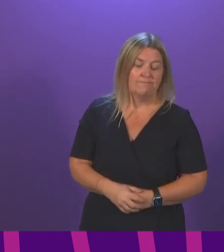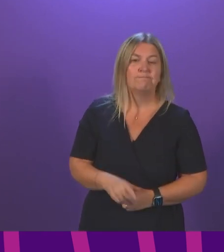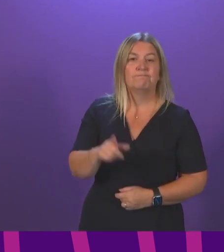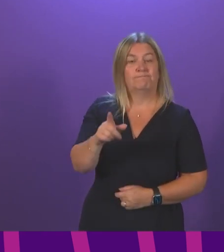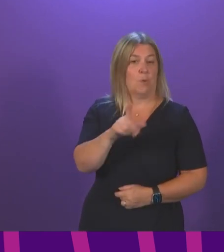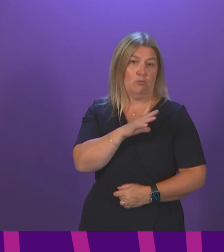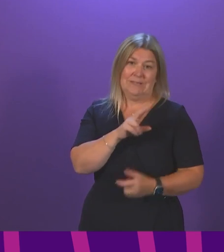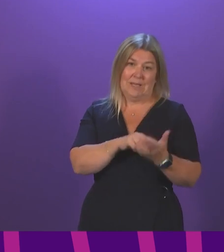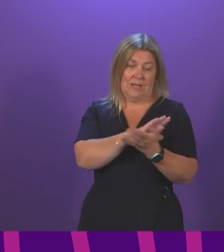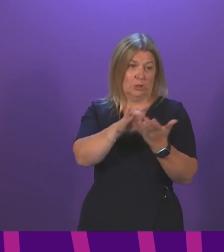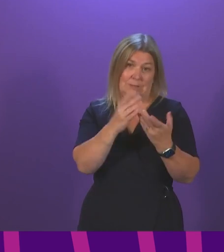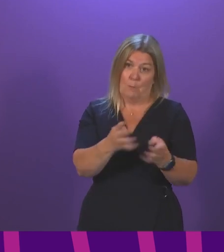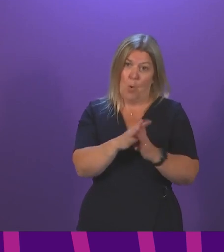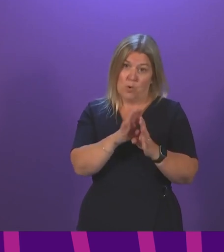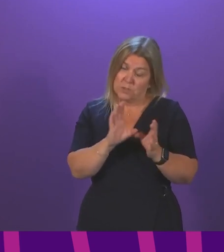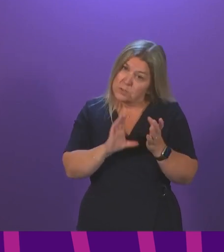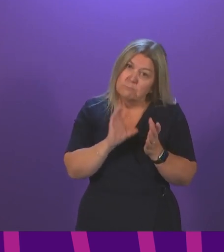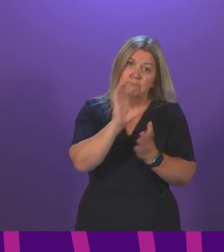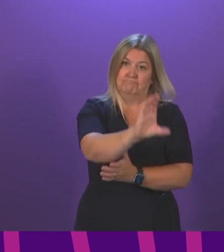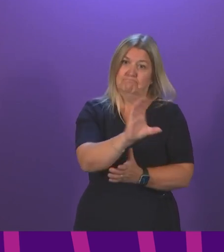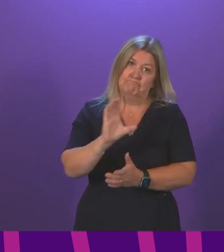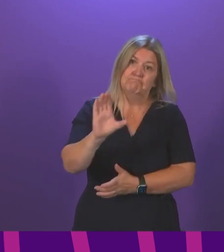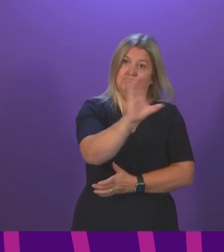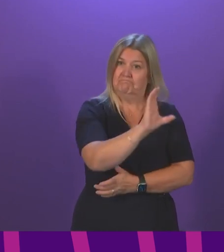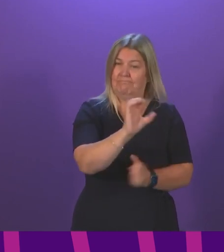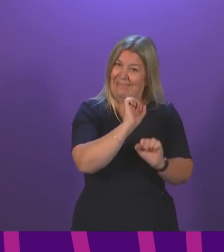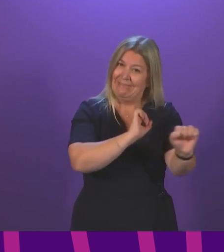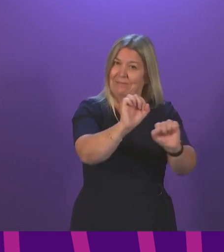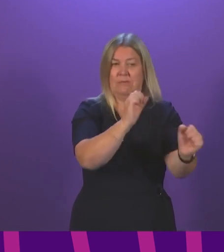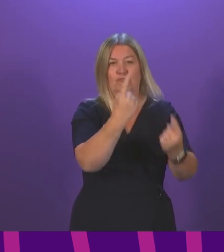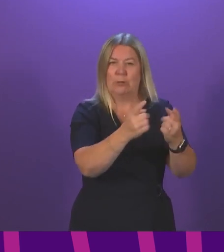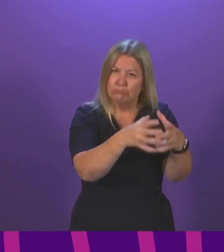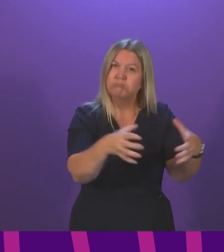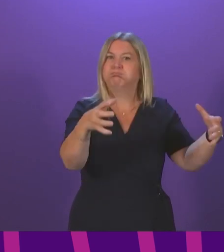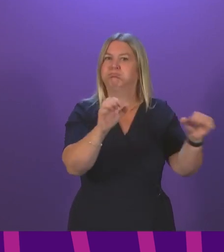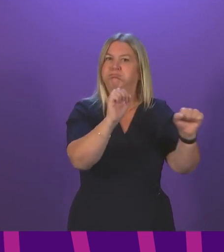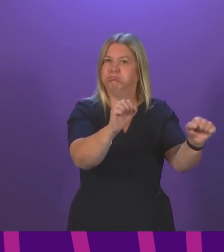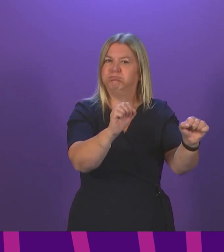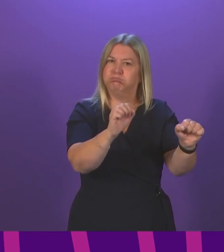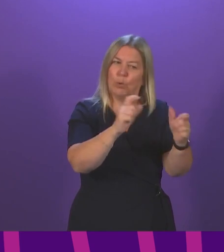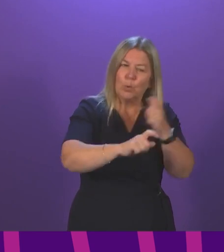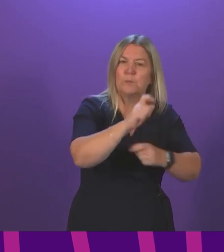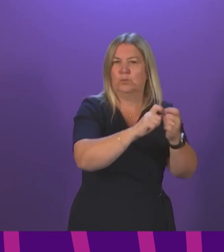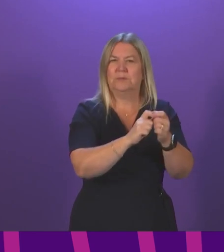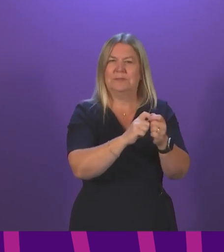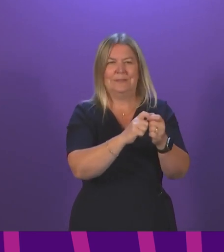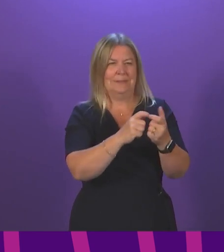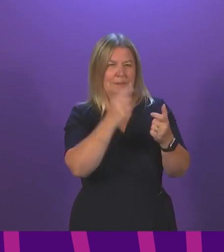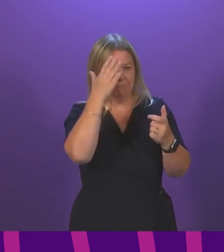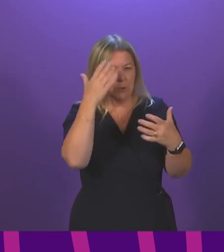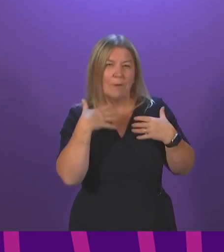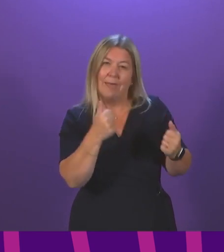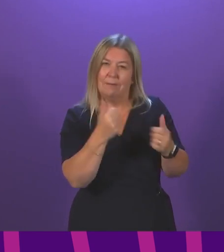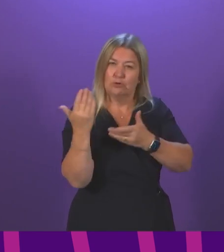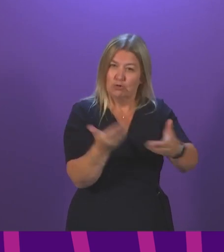health boards to improve community children, adolescent mental health services, expansion of community services from